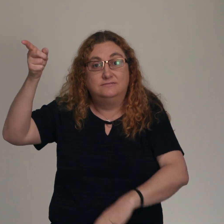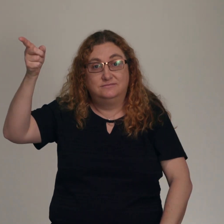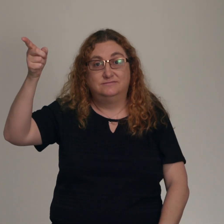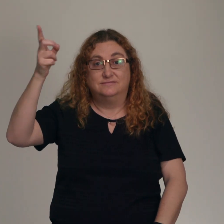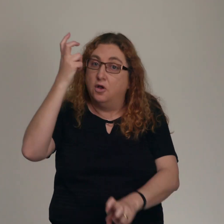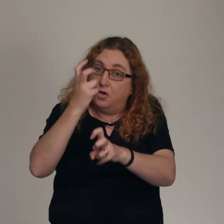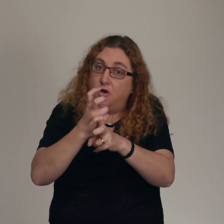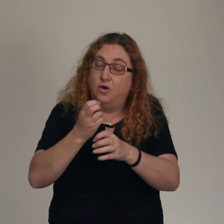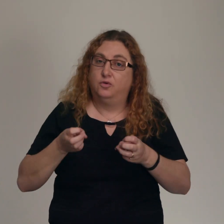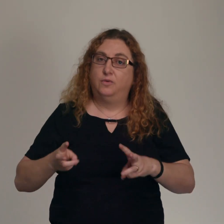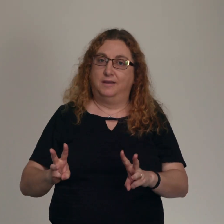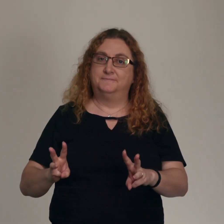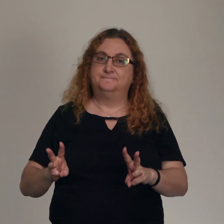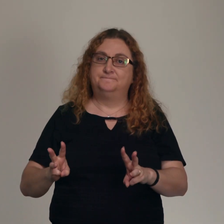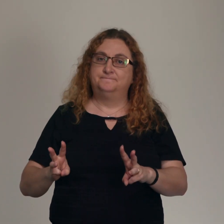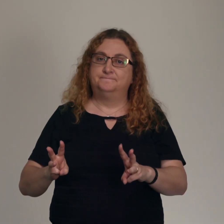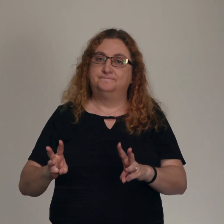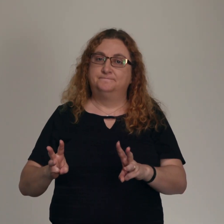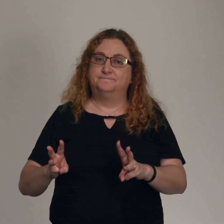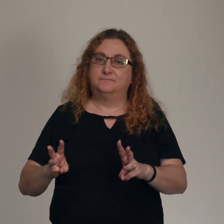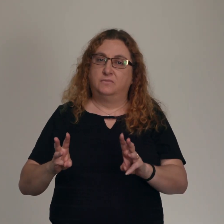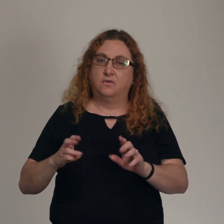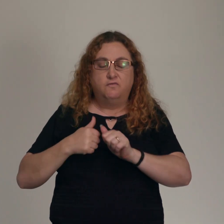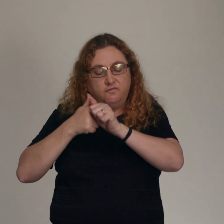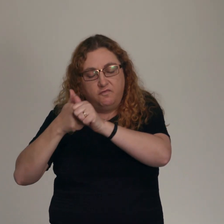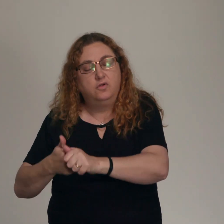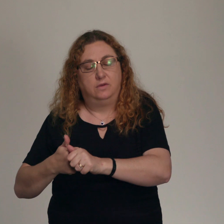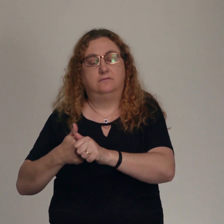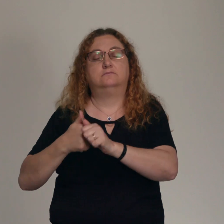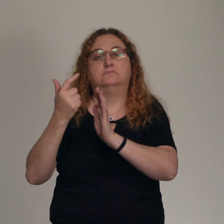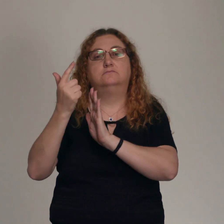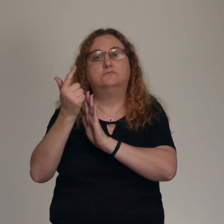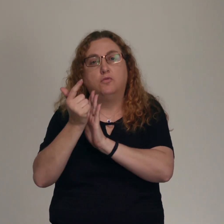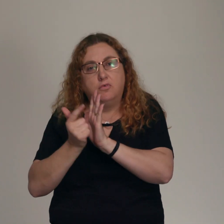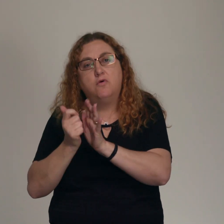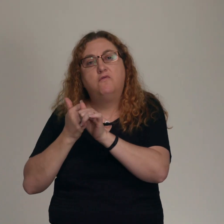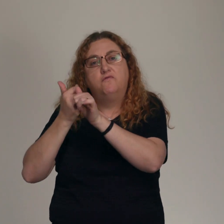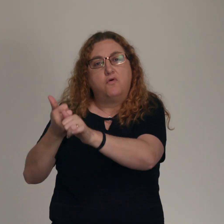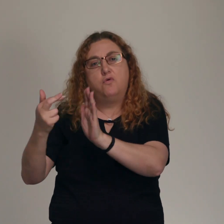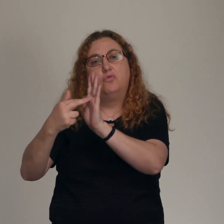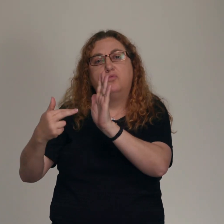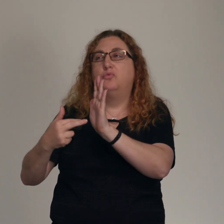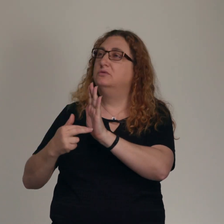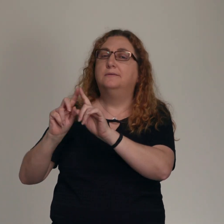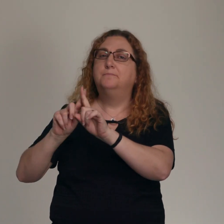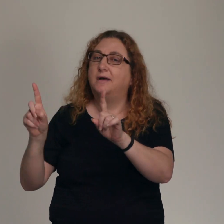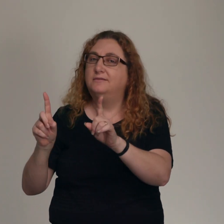It's not just doing the things. It's recognizing the heart intention and heart disposition underneath